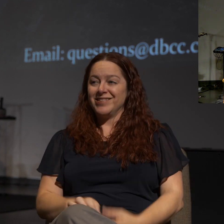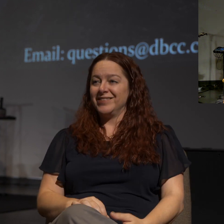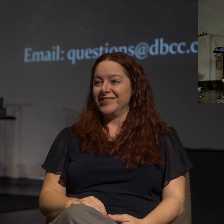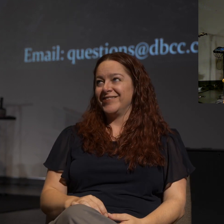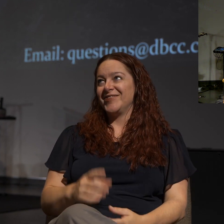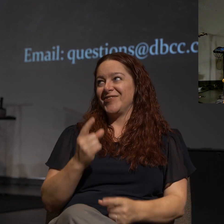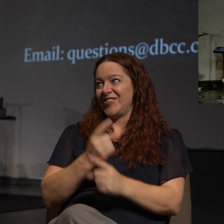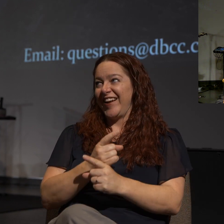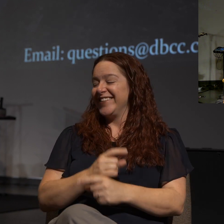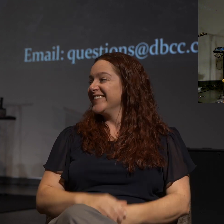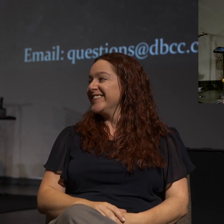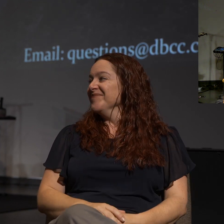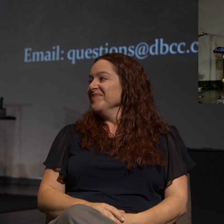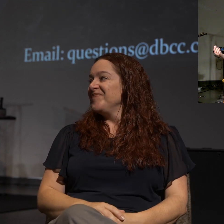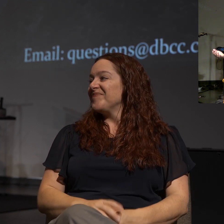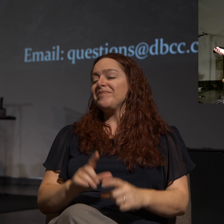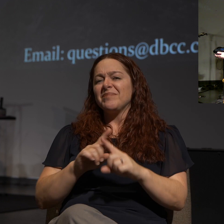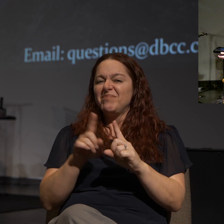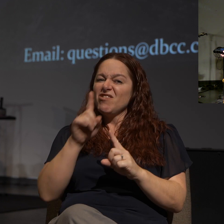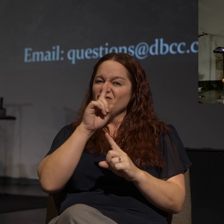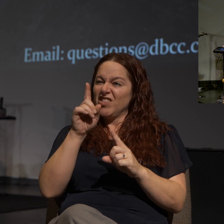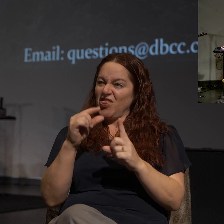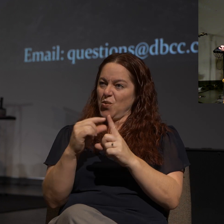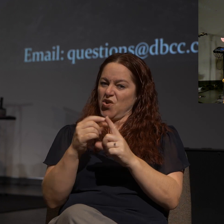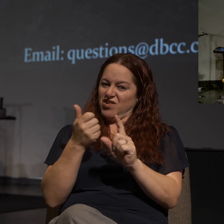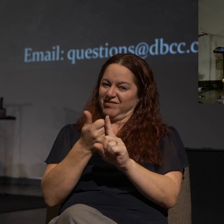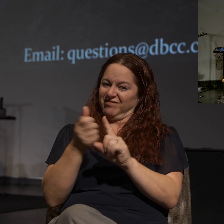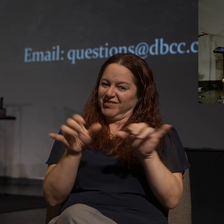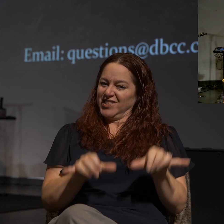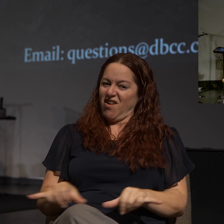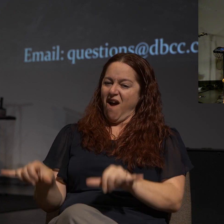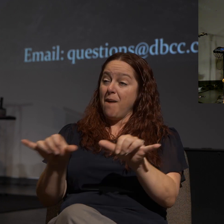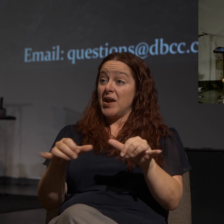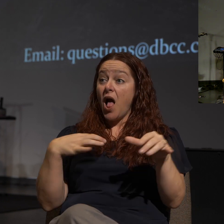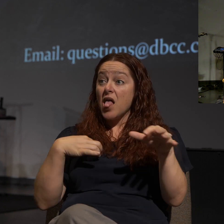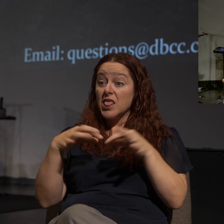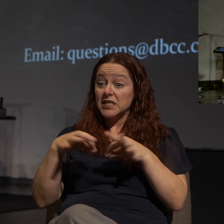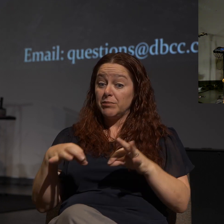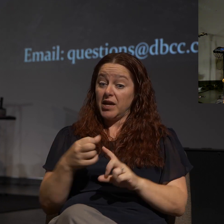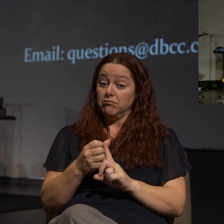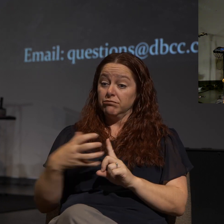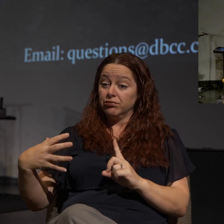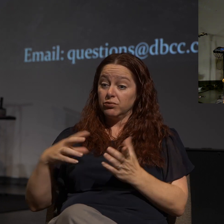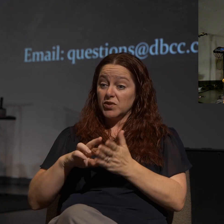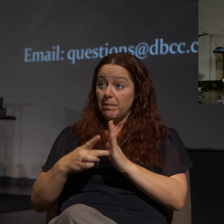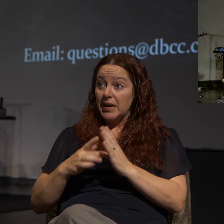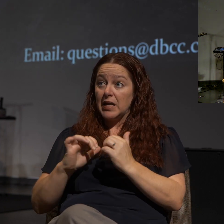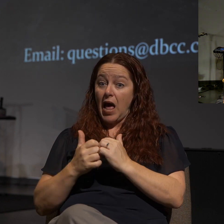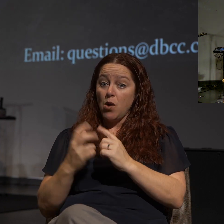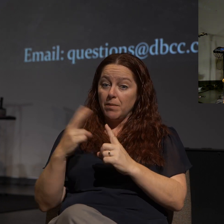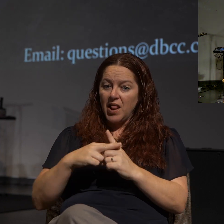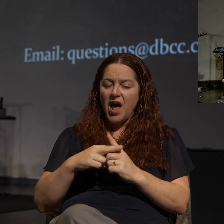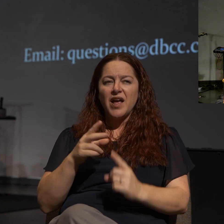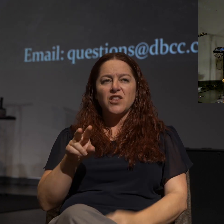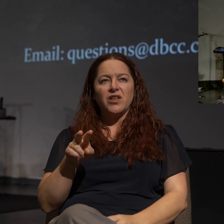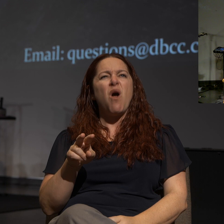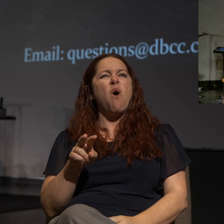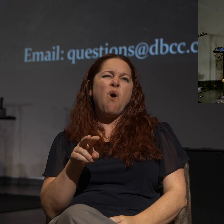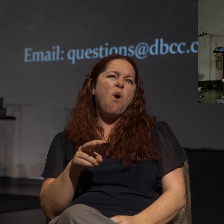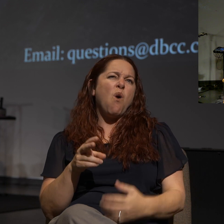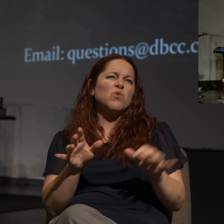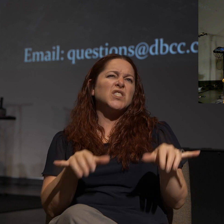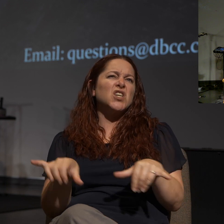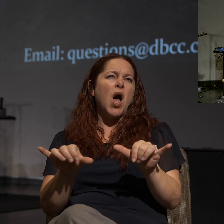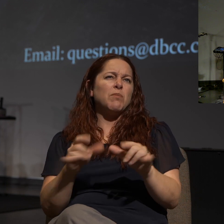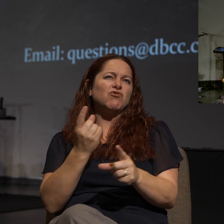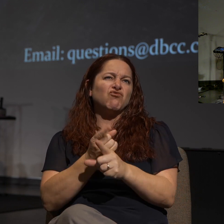winsome. And yet the word is very common. Once I explain to us what it means and how we apply it, you'll say, oh, yeah, it's pretty common. It's just